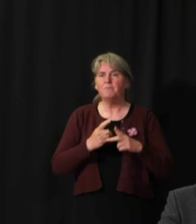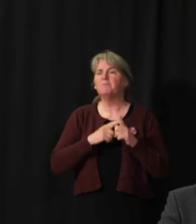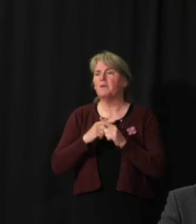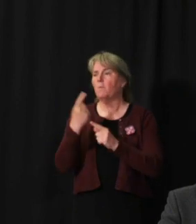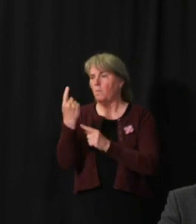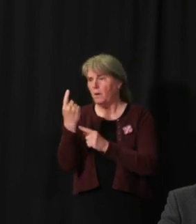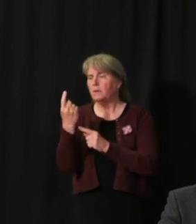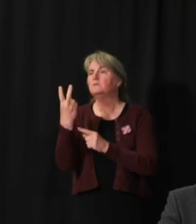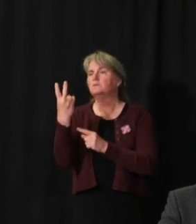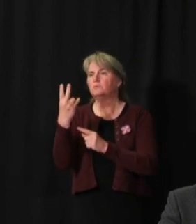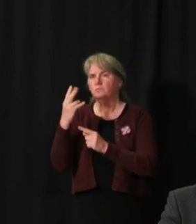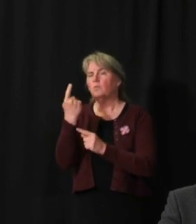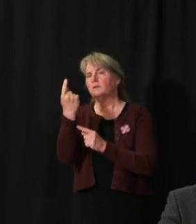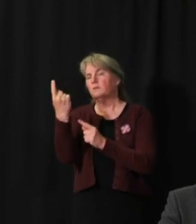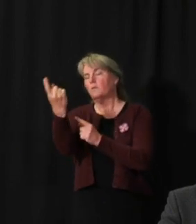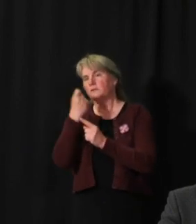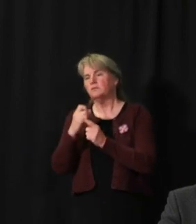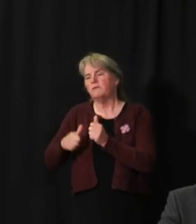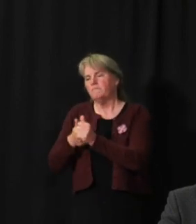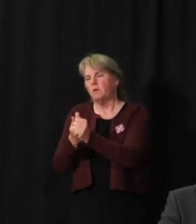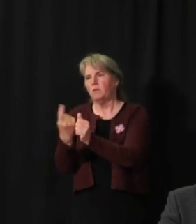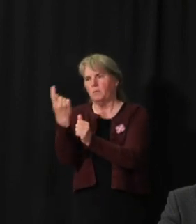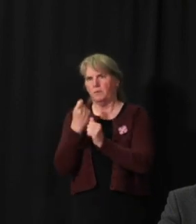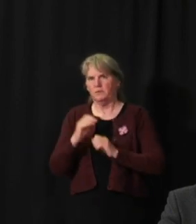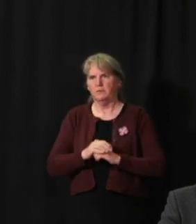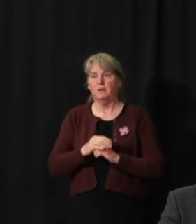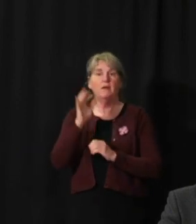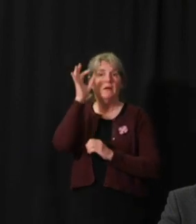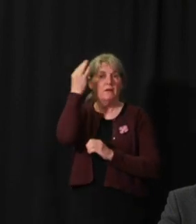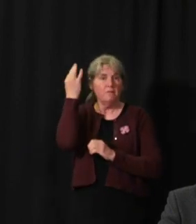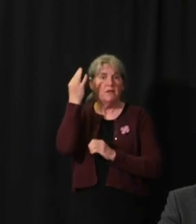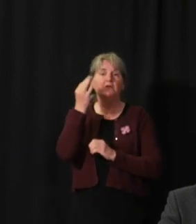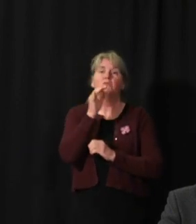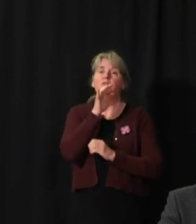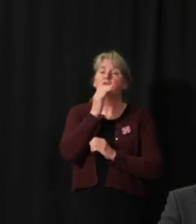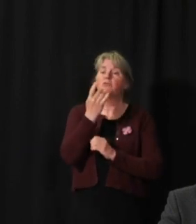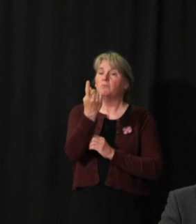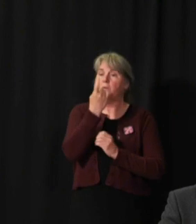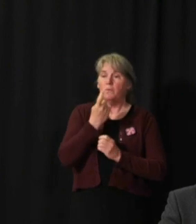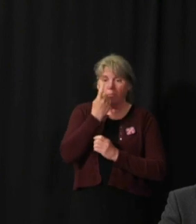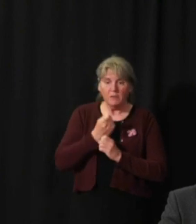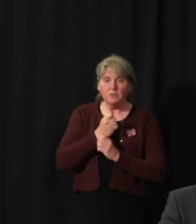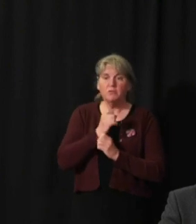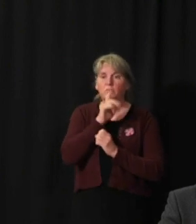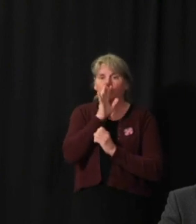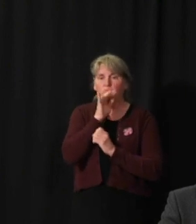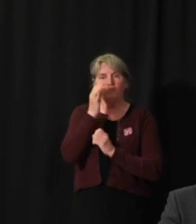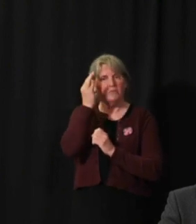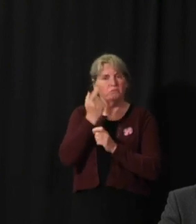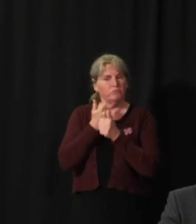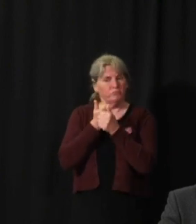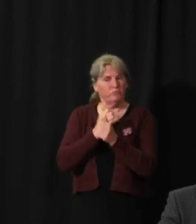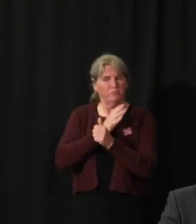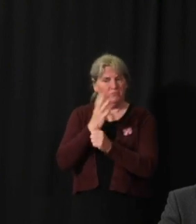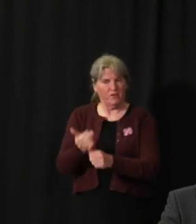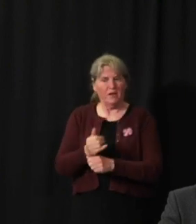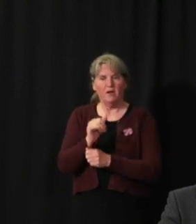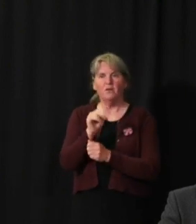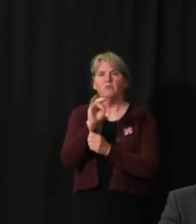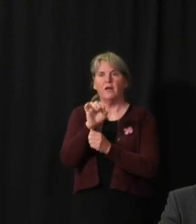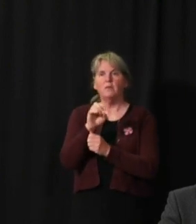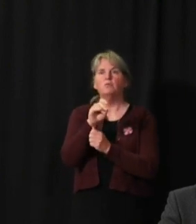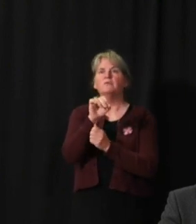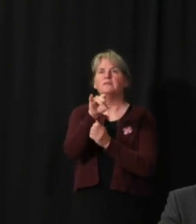have one question plus one follow-up. Our French-speaking journalists are encouraged to ask their questions in French. With us today is André